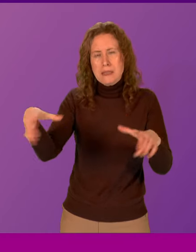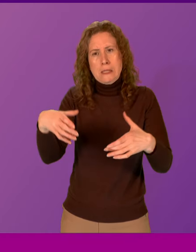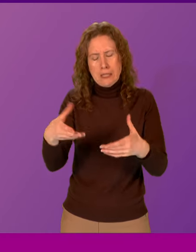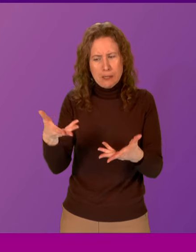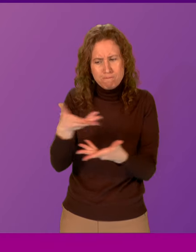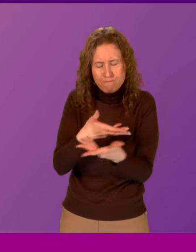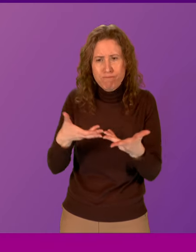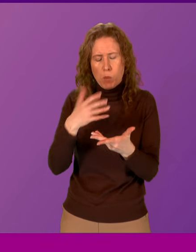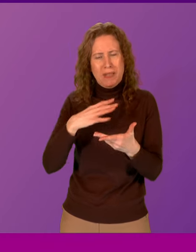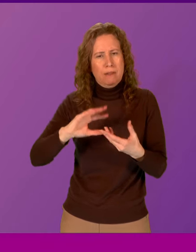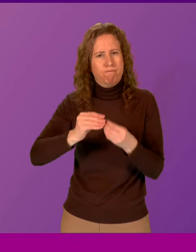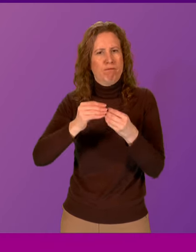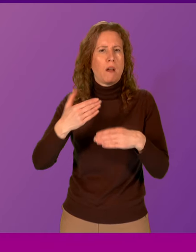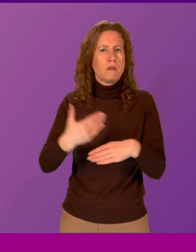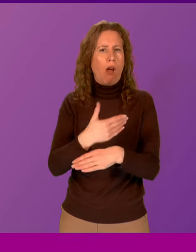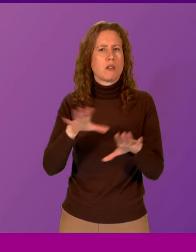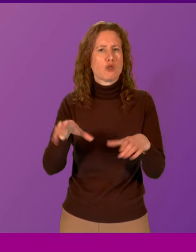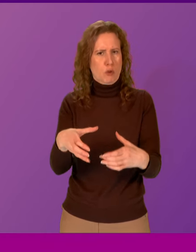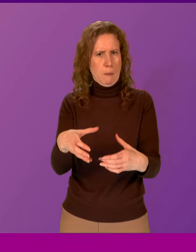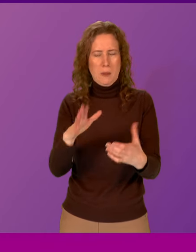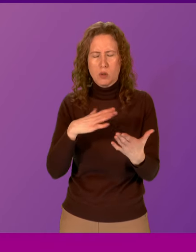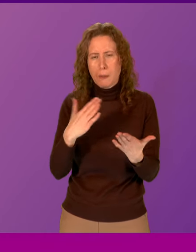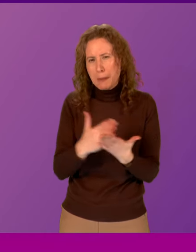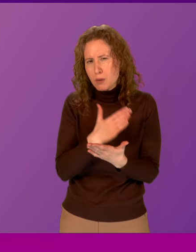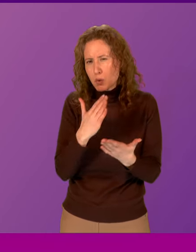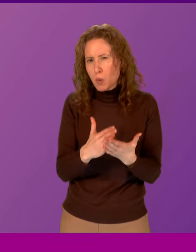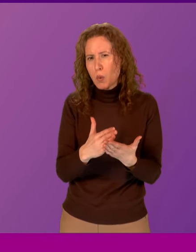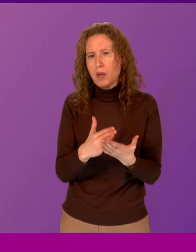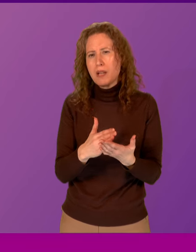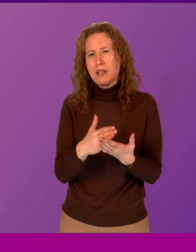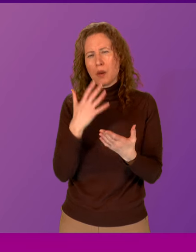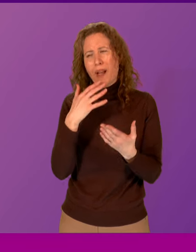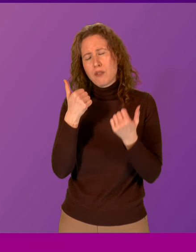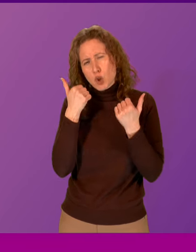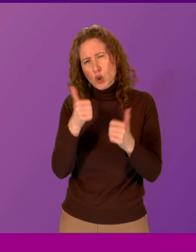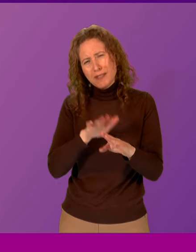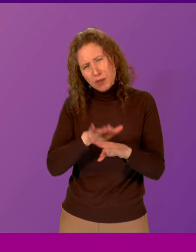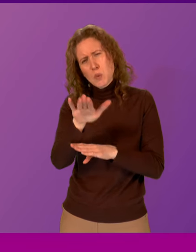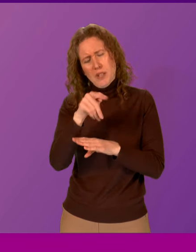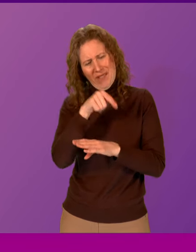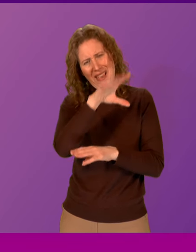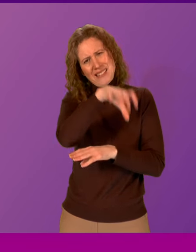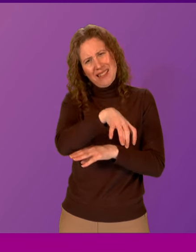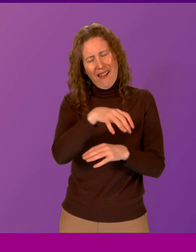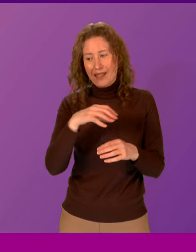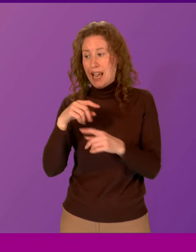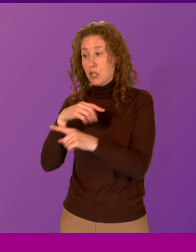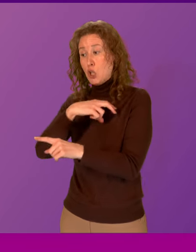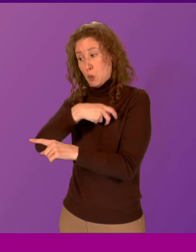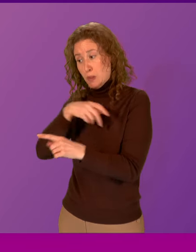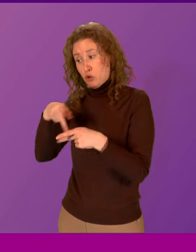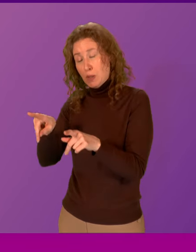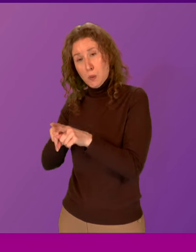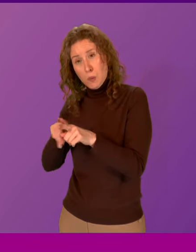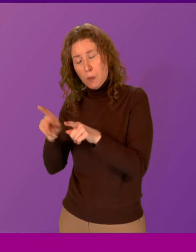to form a task force to ensure that we can have a bright future for that site and Union Street as a whole.